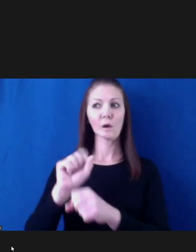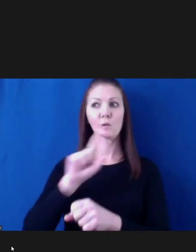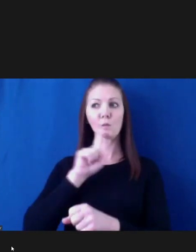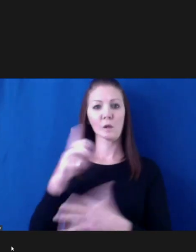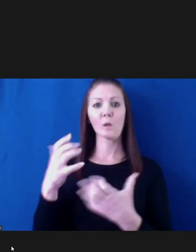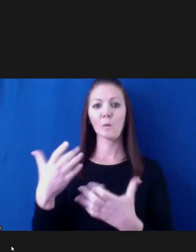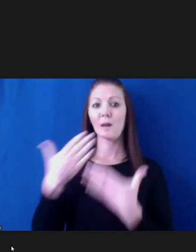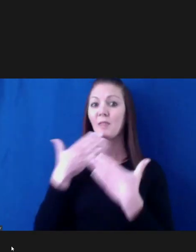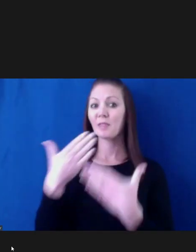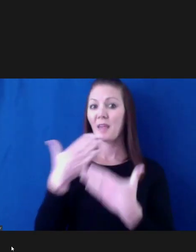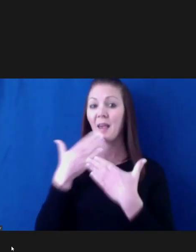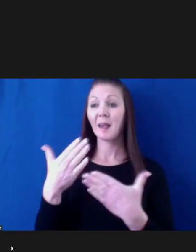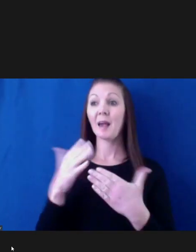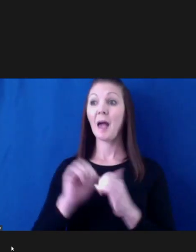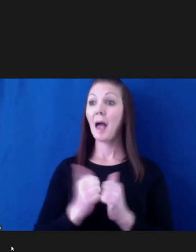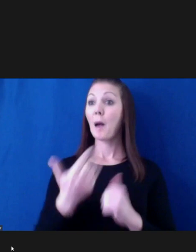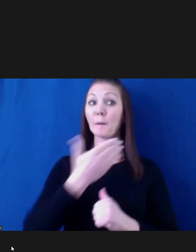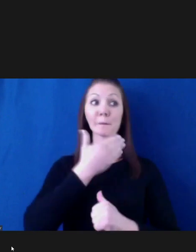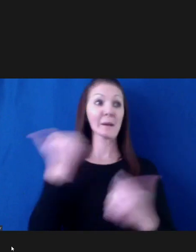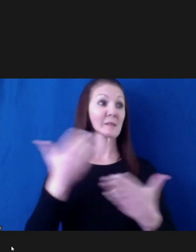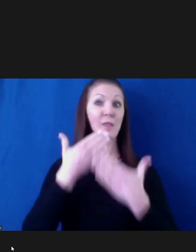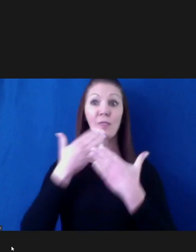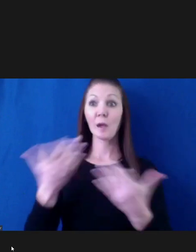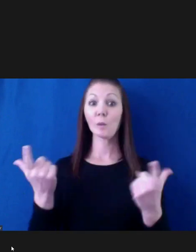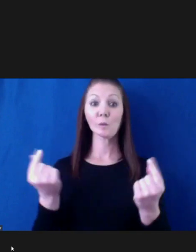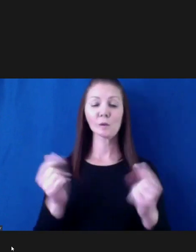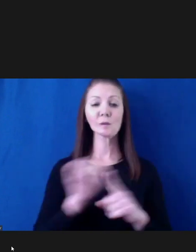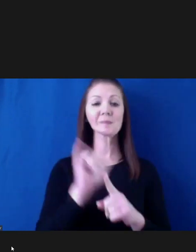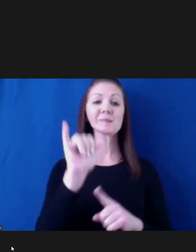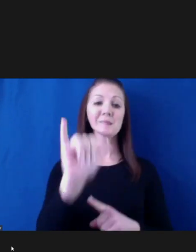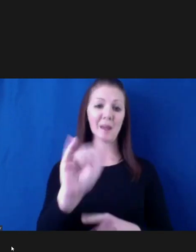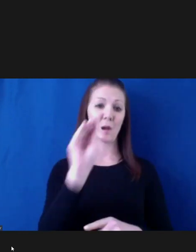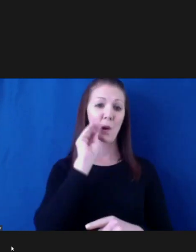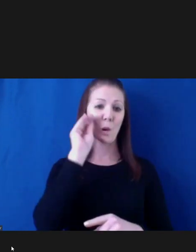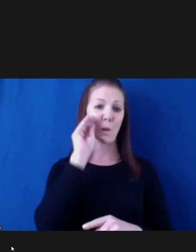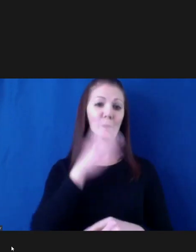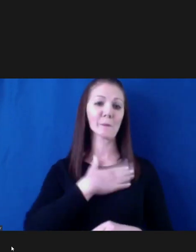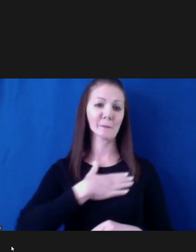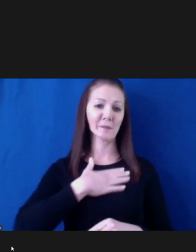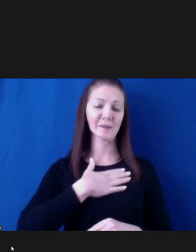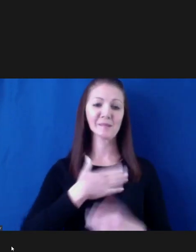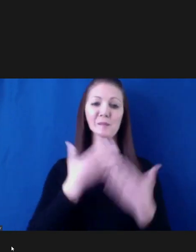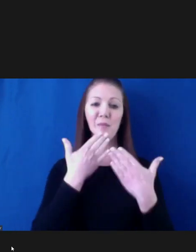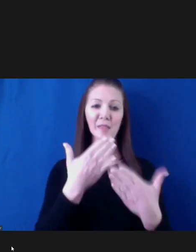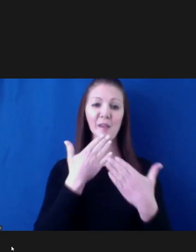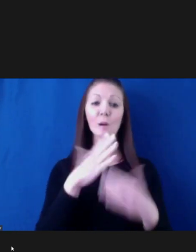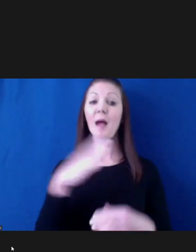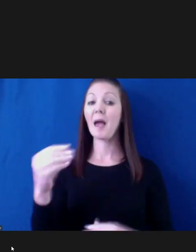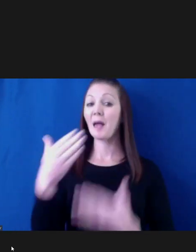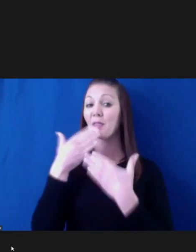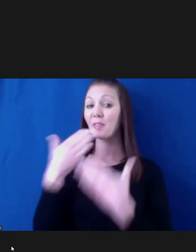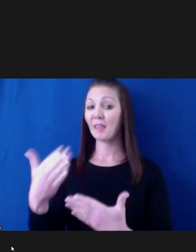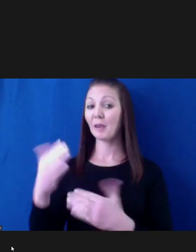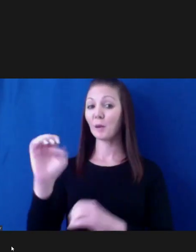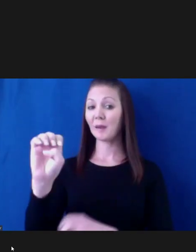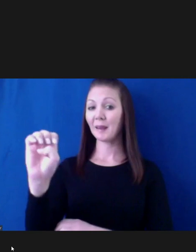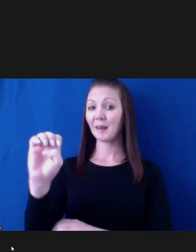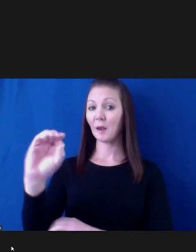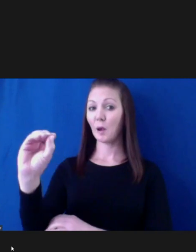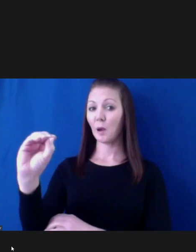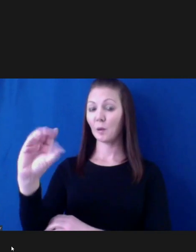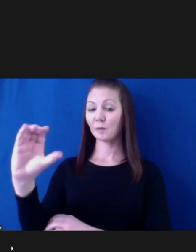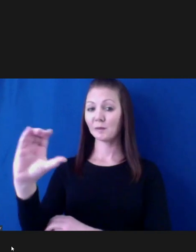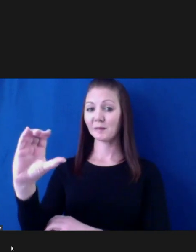to stay off the road yourself for a little bit longer. Thanks, everybody. Appreciate everything you're doing, especially at the EOC. And I just wanted to add